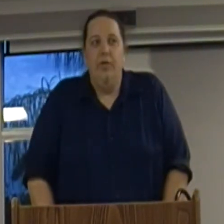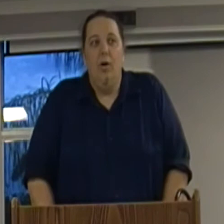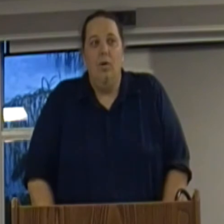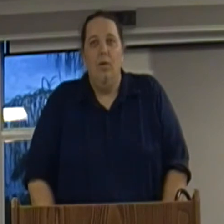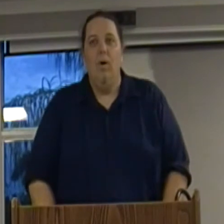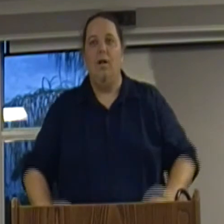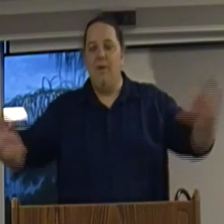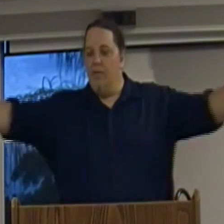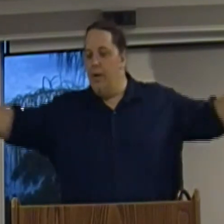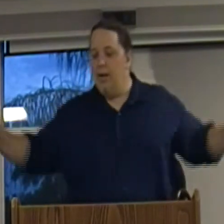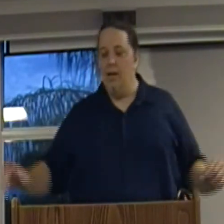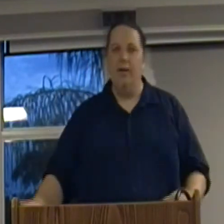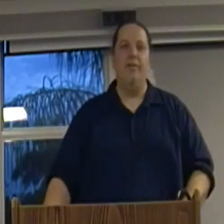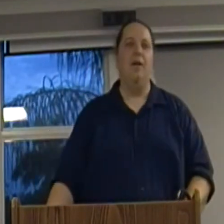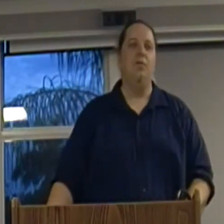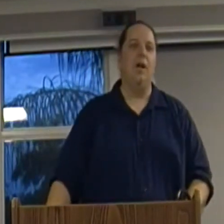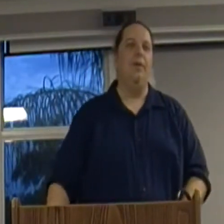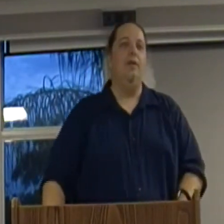So welcome everybody. Thanks for coming.